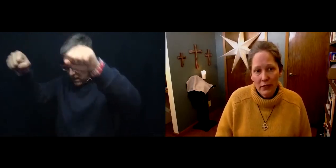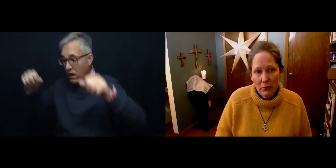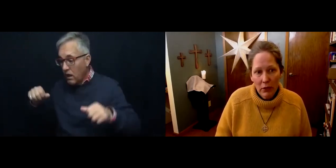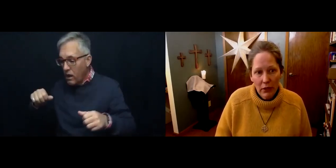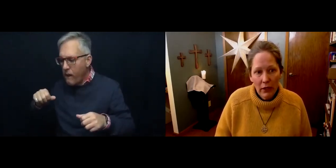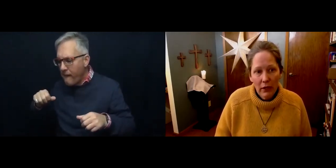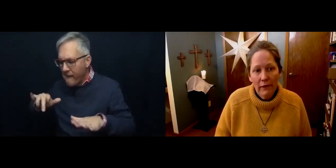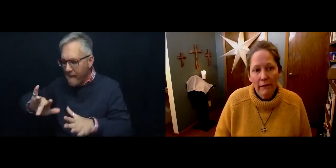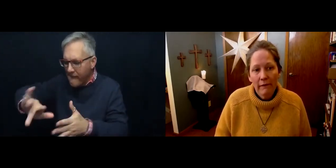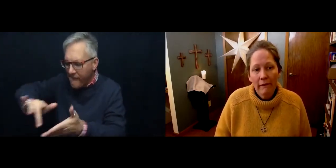to burn.